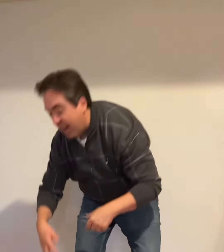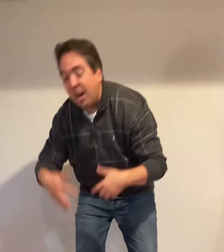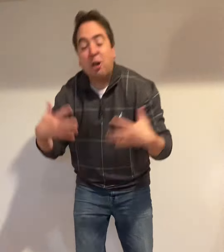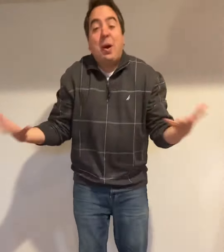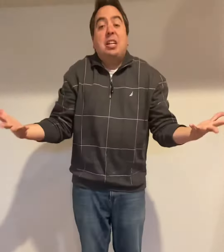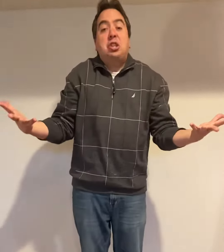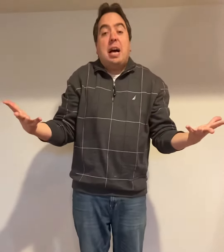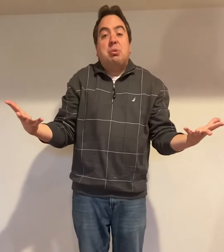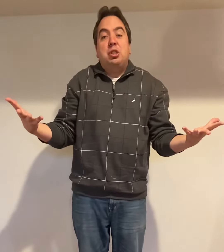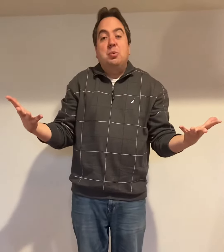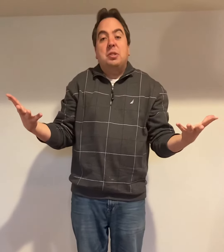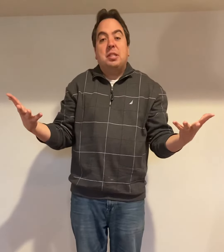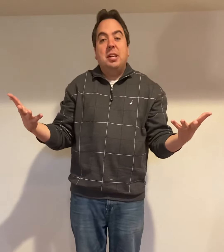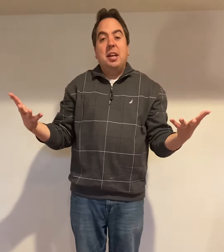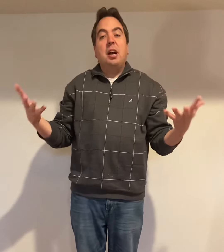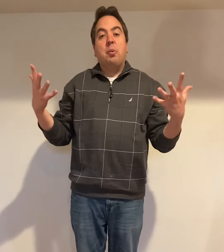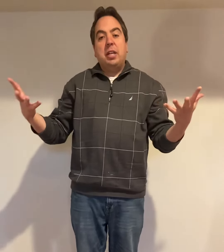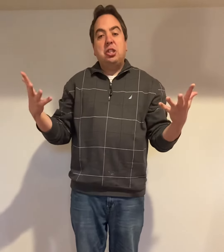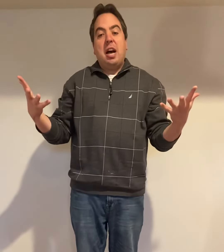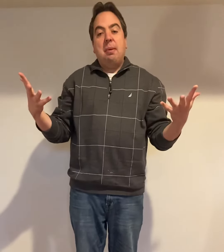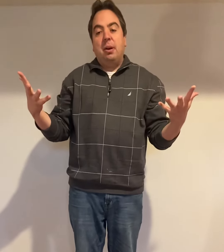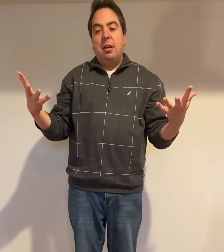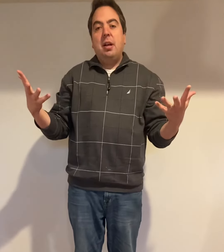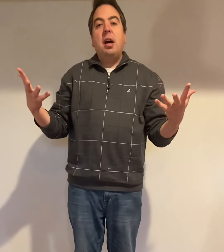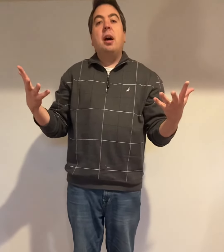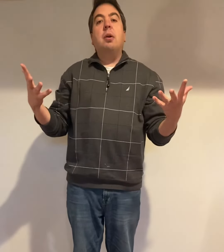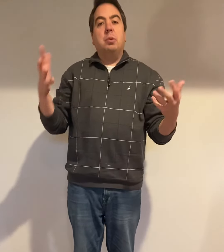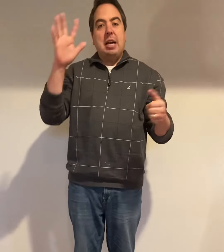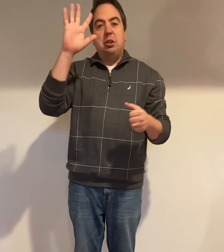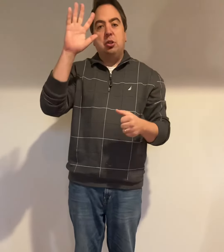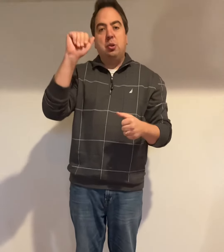Great job, students. Great job. We'll talk to you soon.